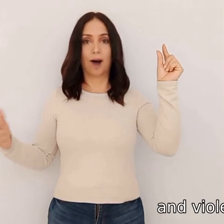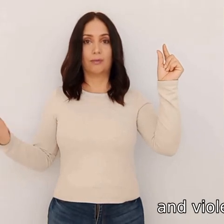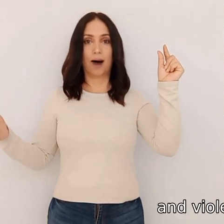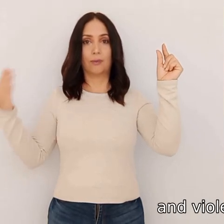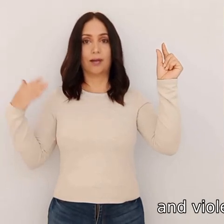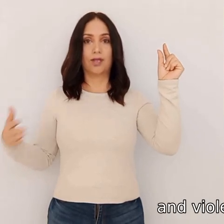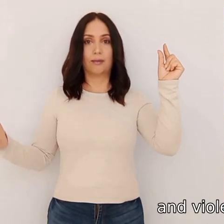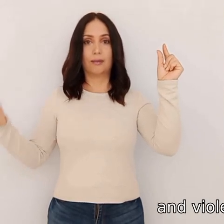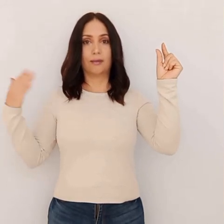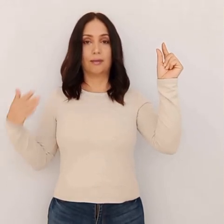and violet indigo violet